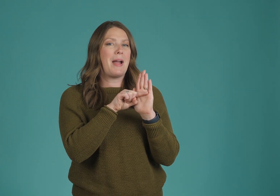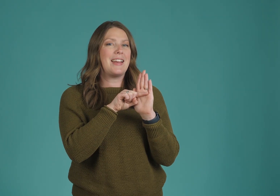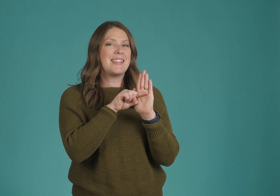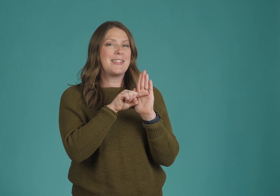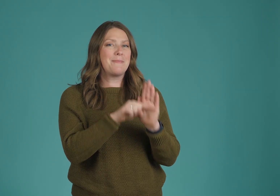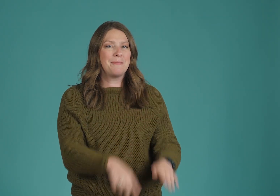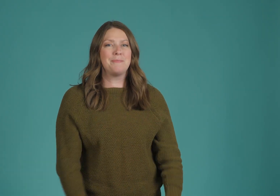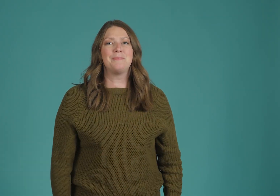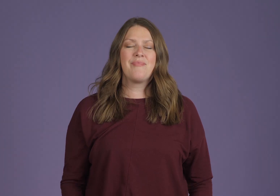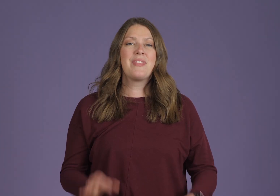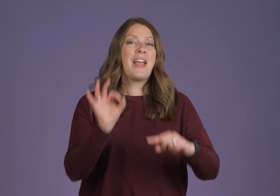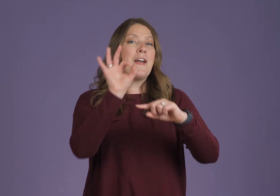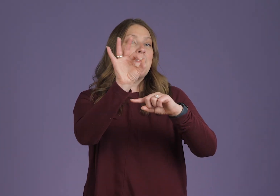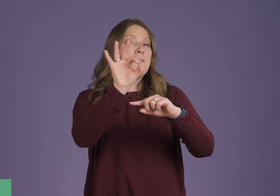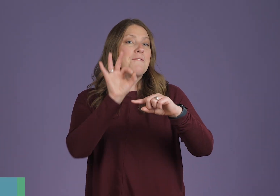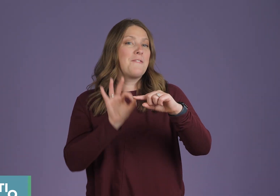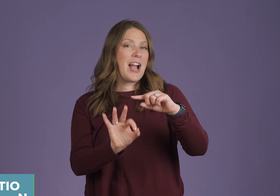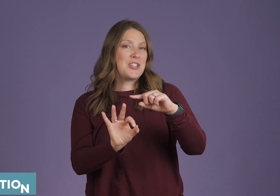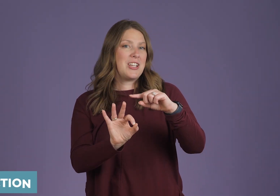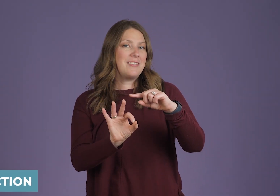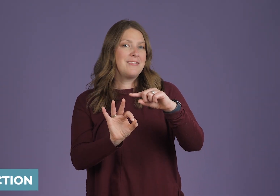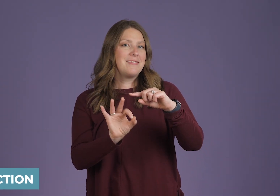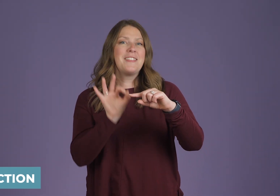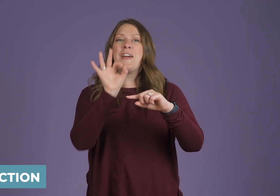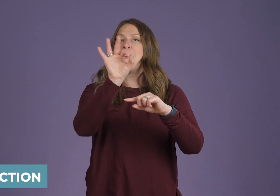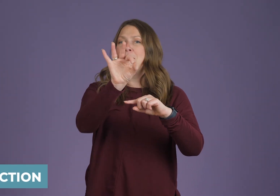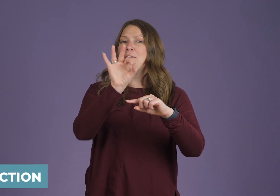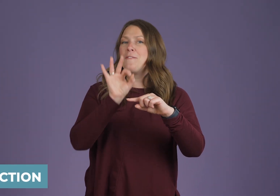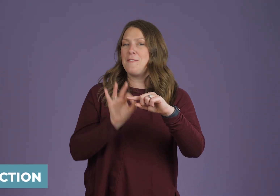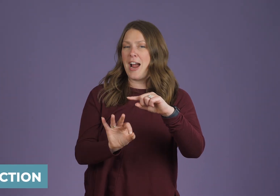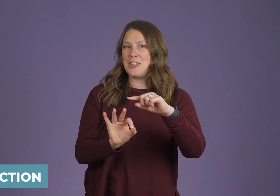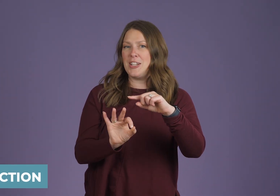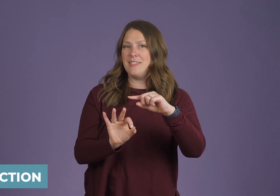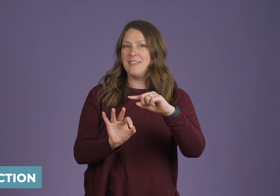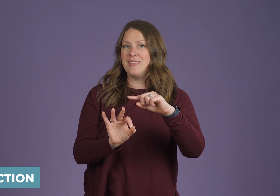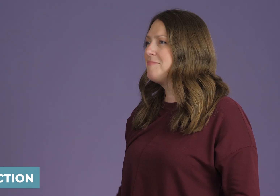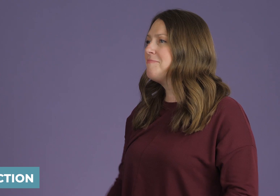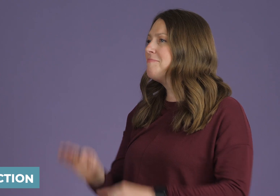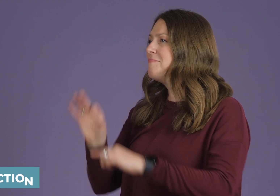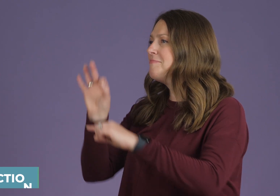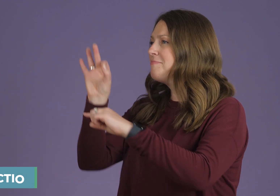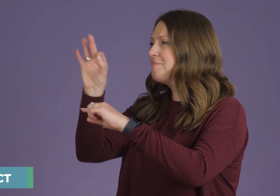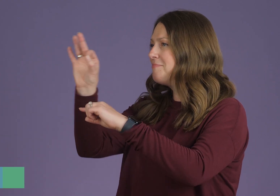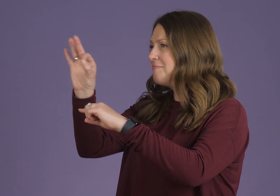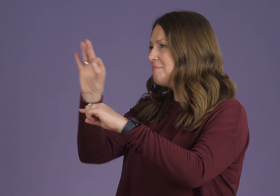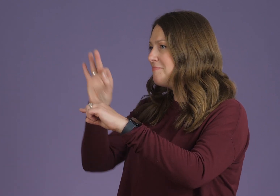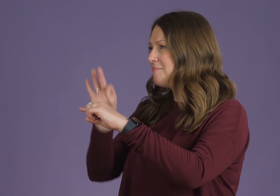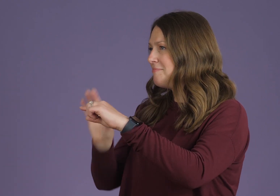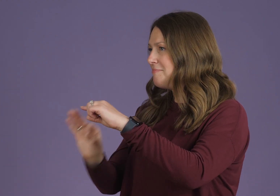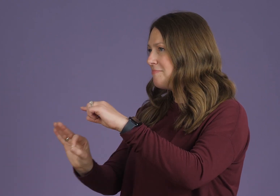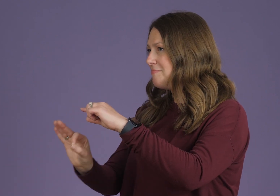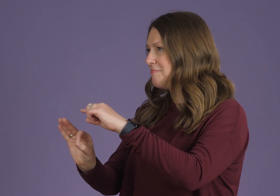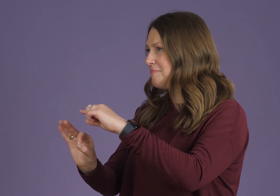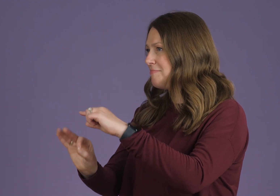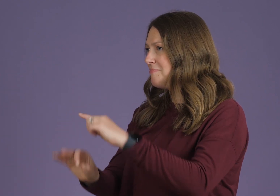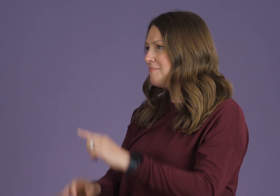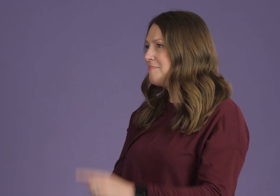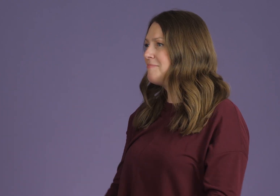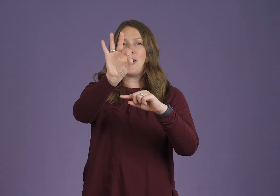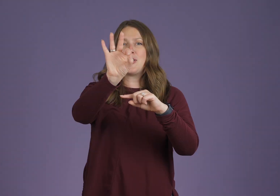minus. Fraction. Fraction. You're making the fraction, just with the letter F on